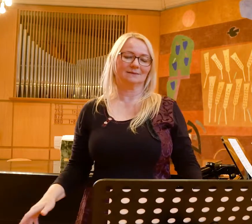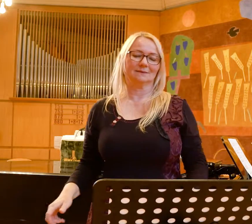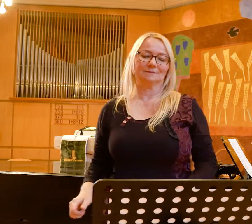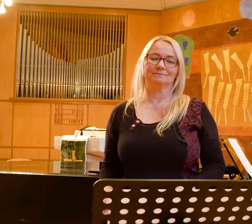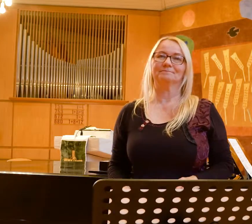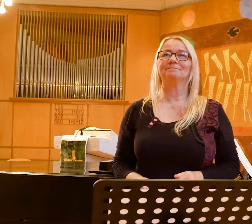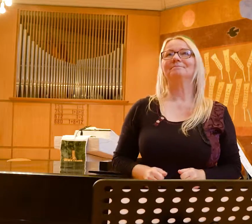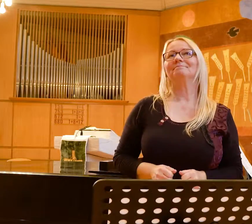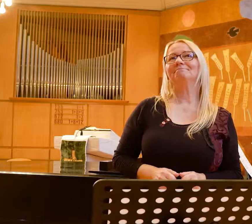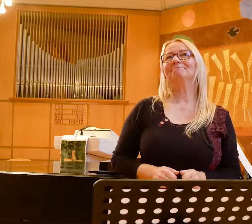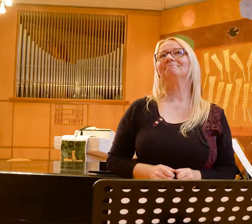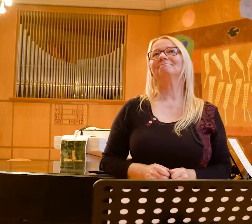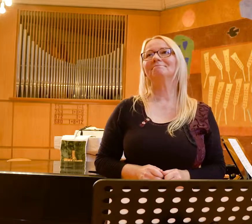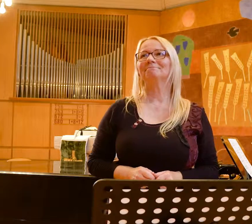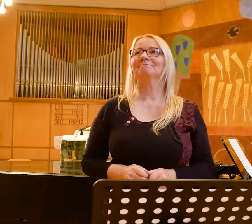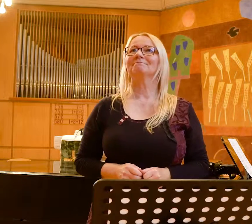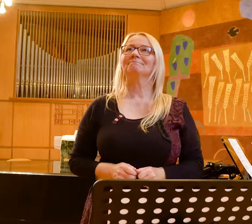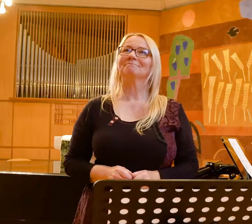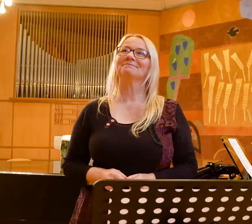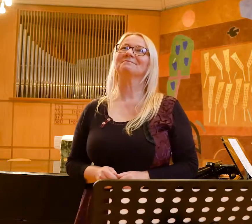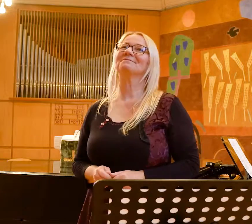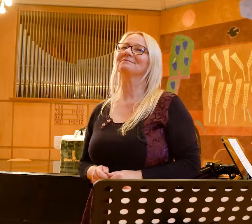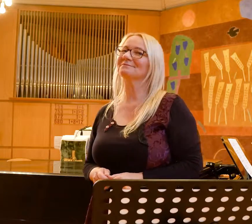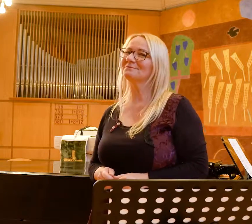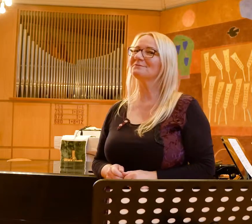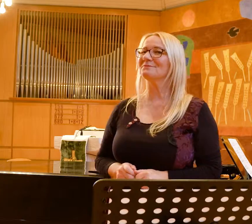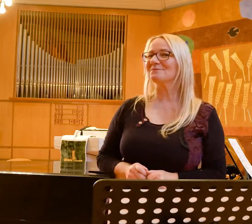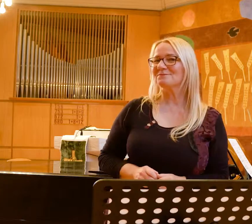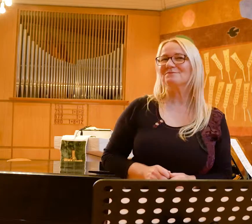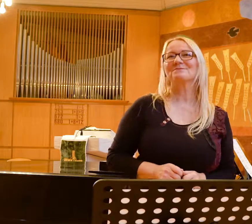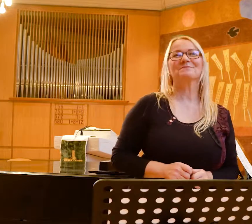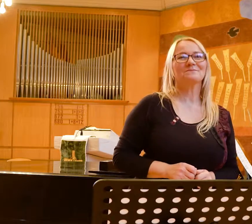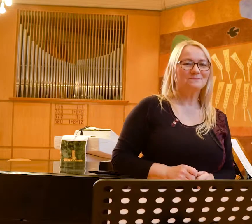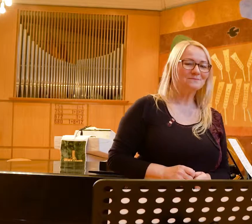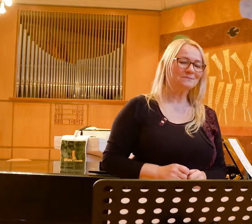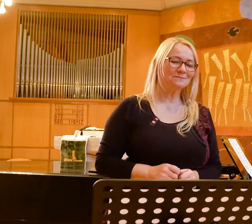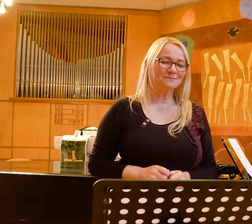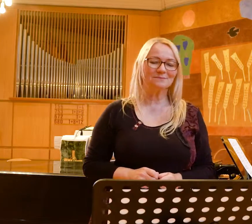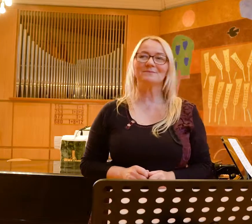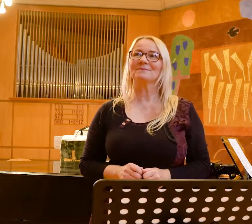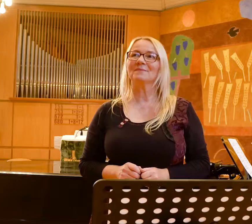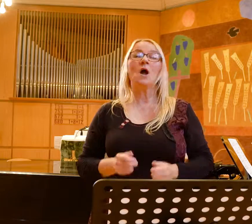Today, a child is born on earth